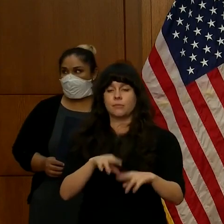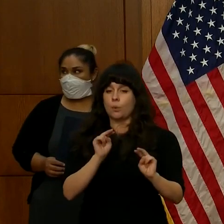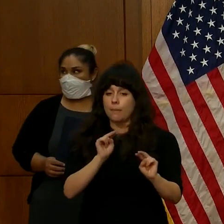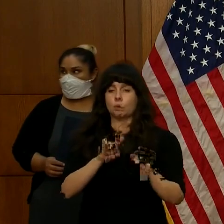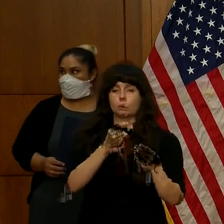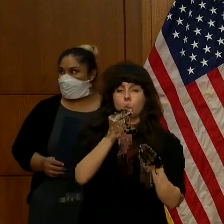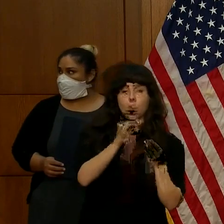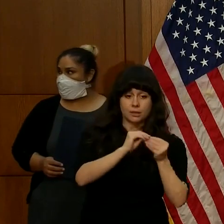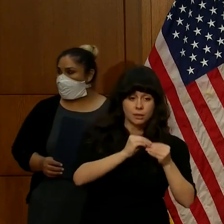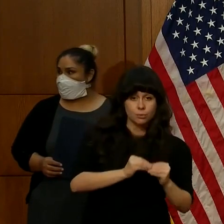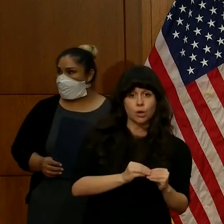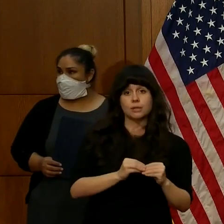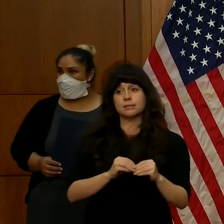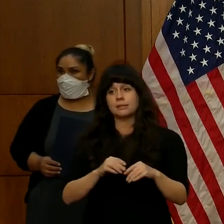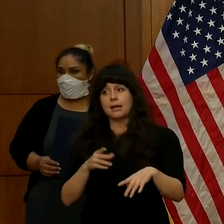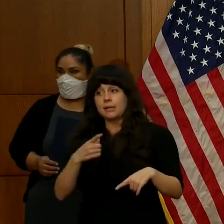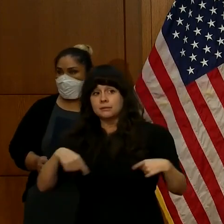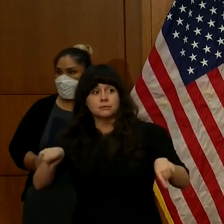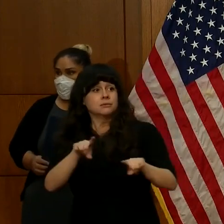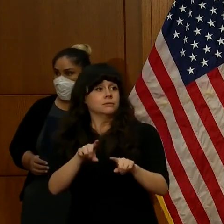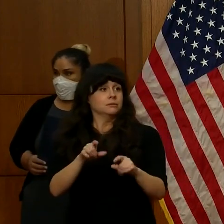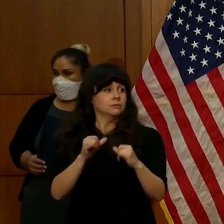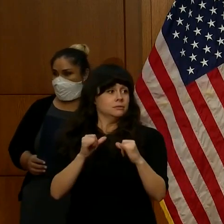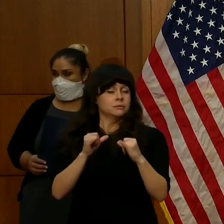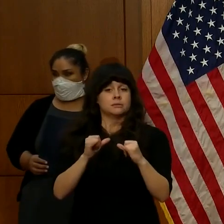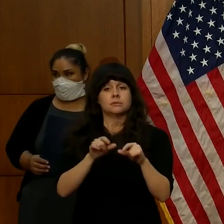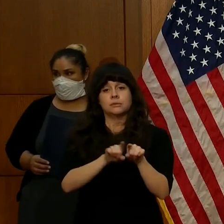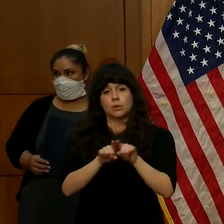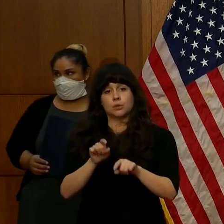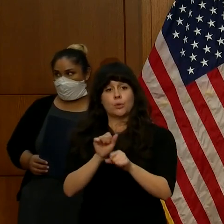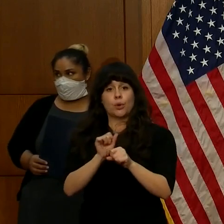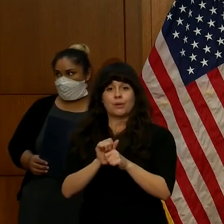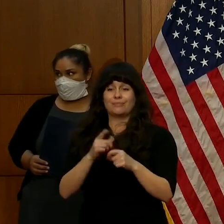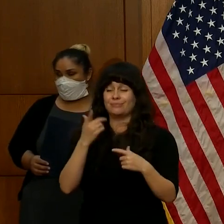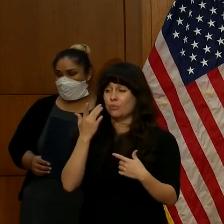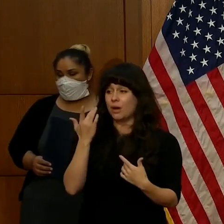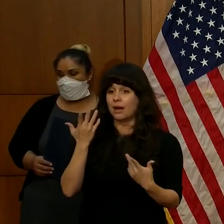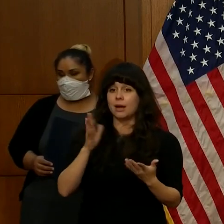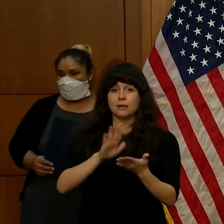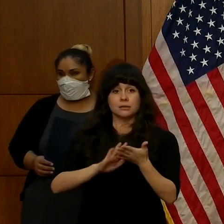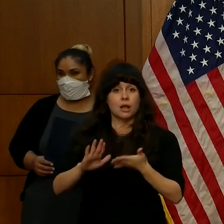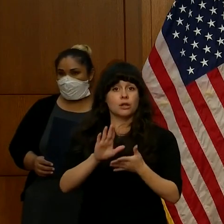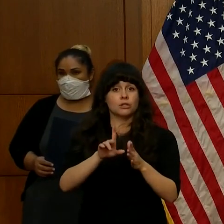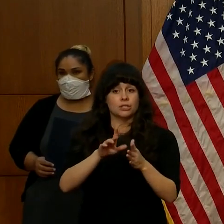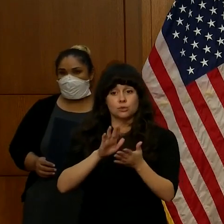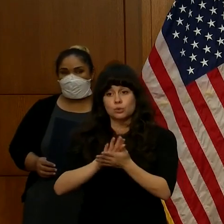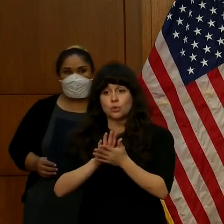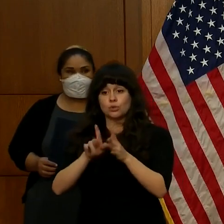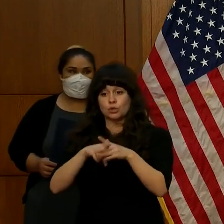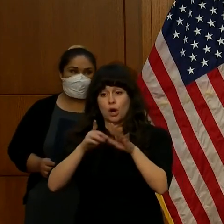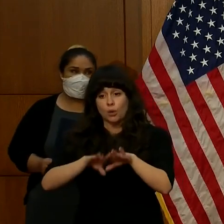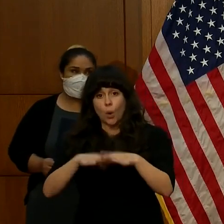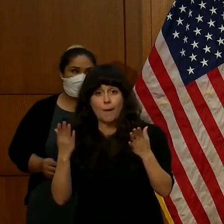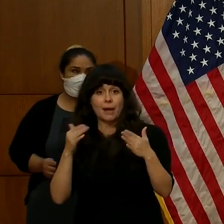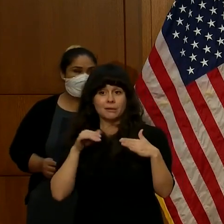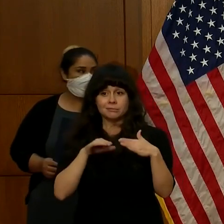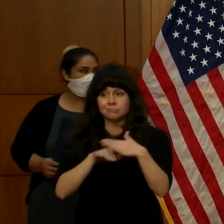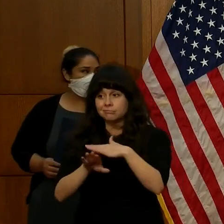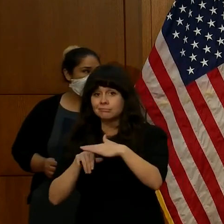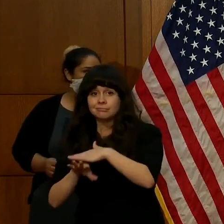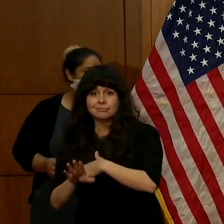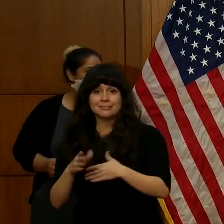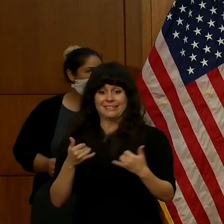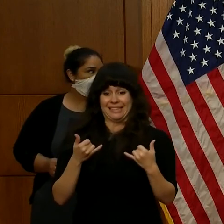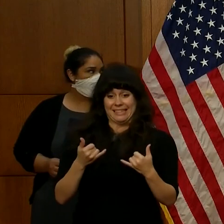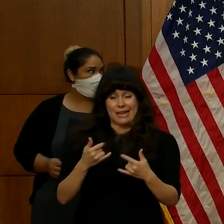data, and we need to keep working, especially as our colleges and schools reopen, and especially ahead of a